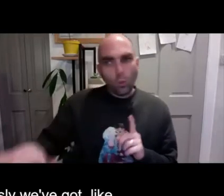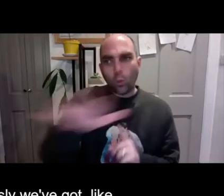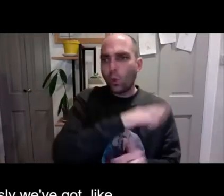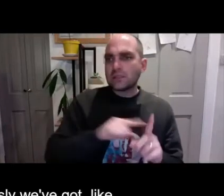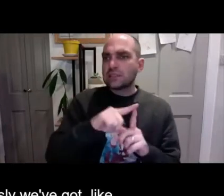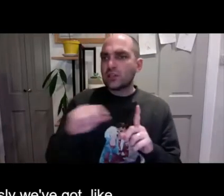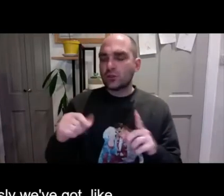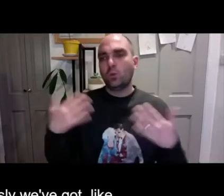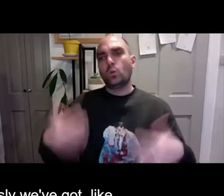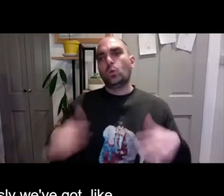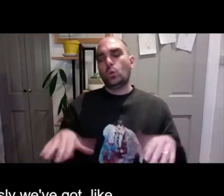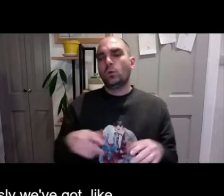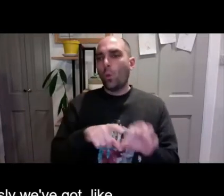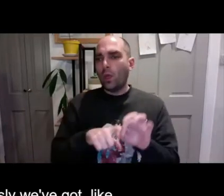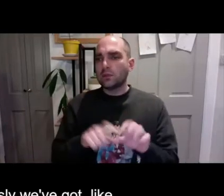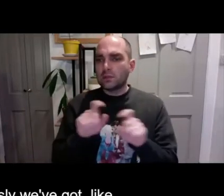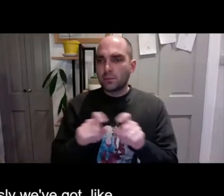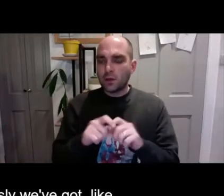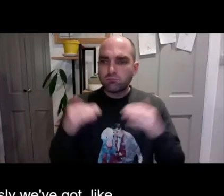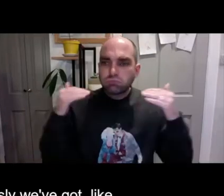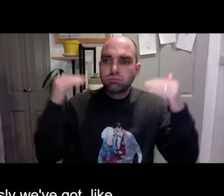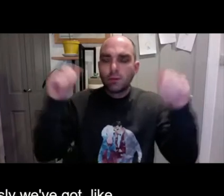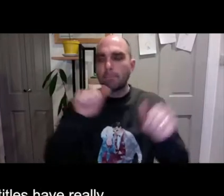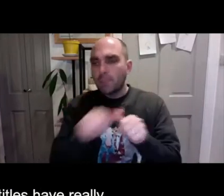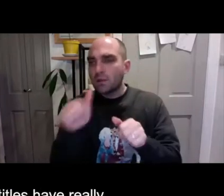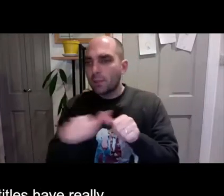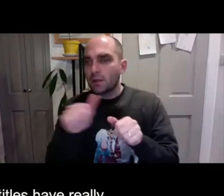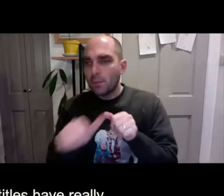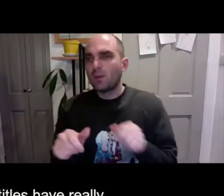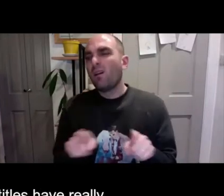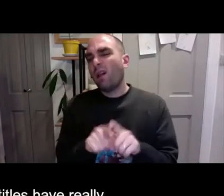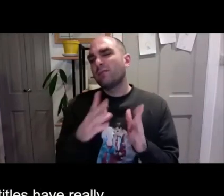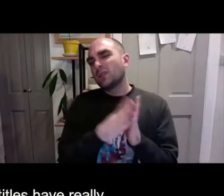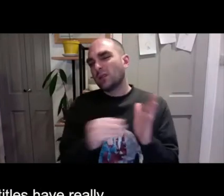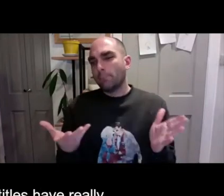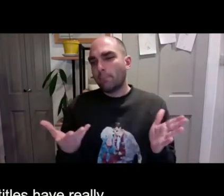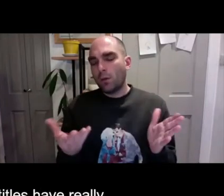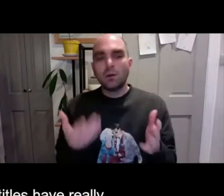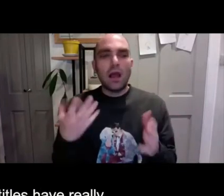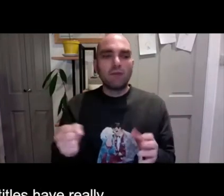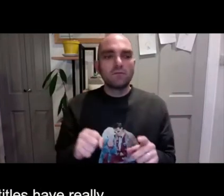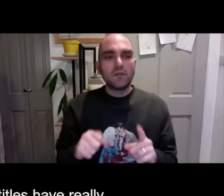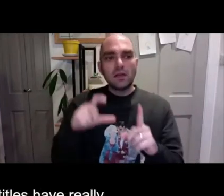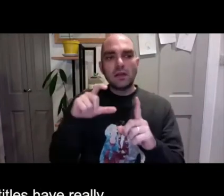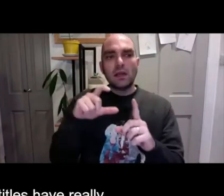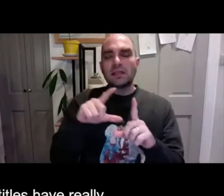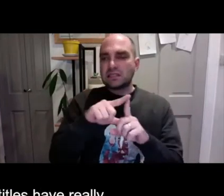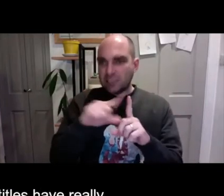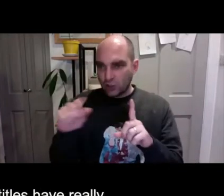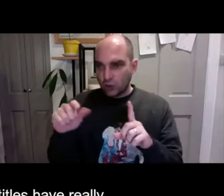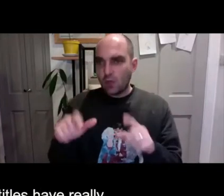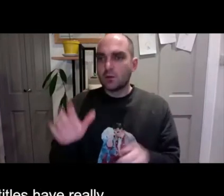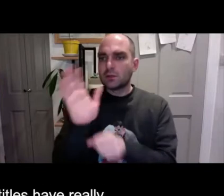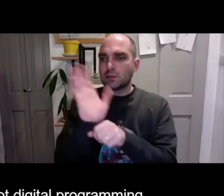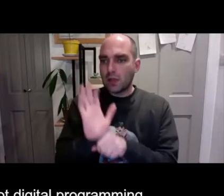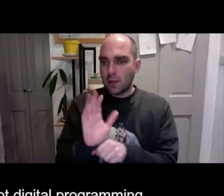Nowadays, obviously, we've got like digital media and wow, things have changed. The quality of subtitles have really, really improved, continuously improved. For example, now